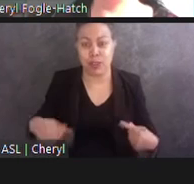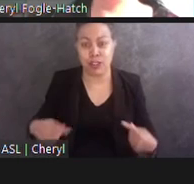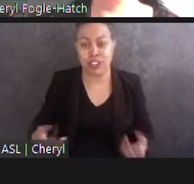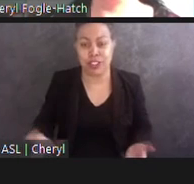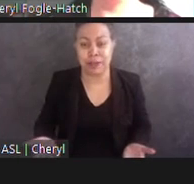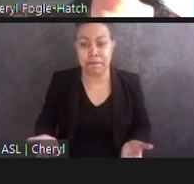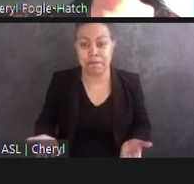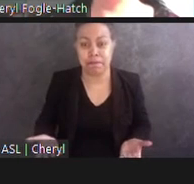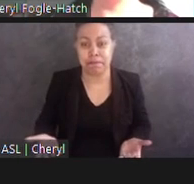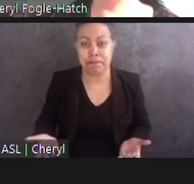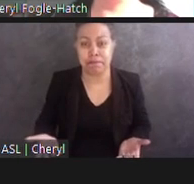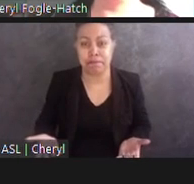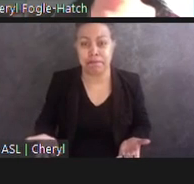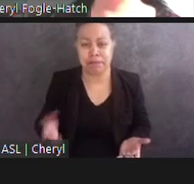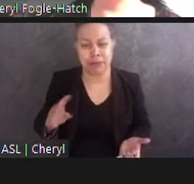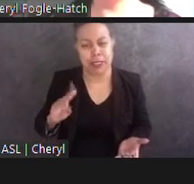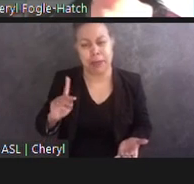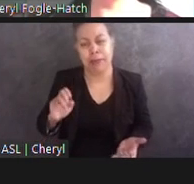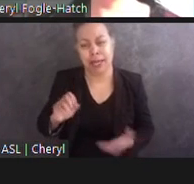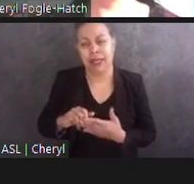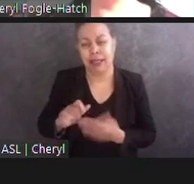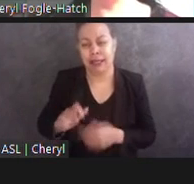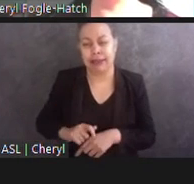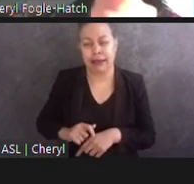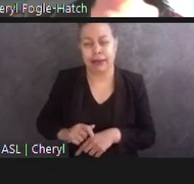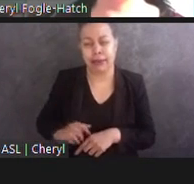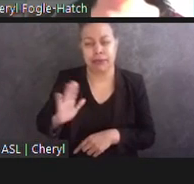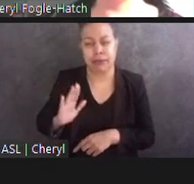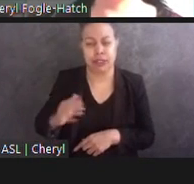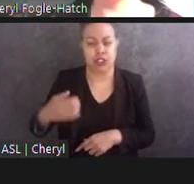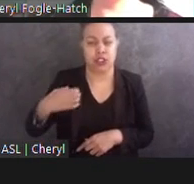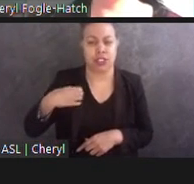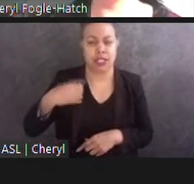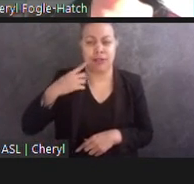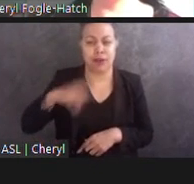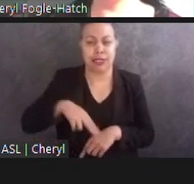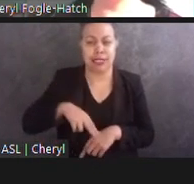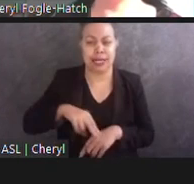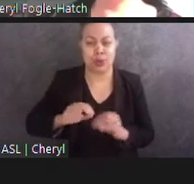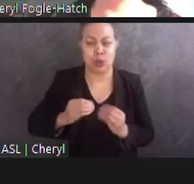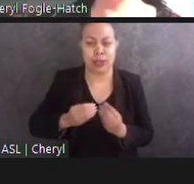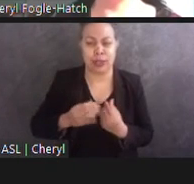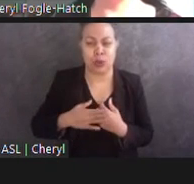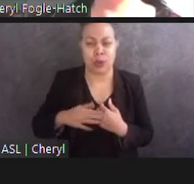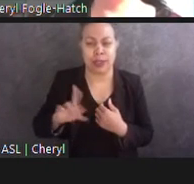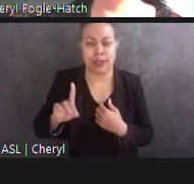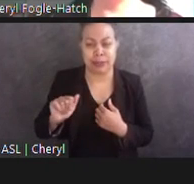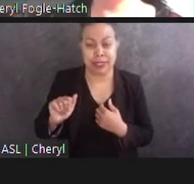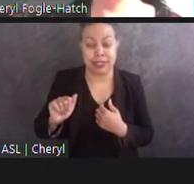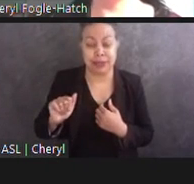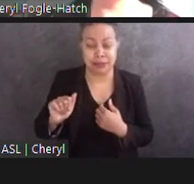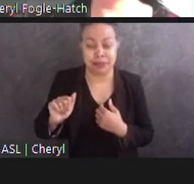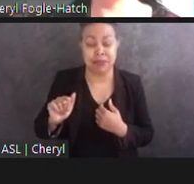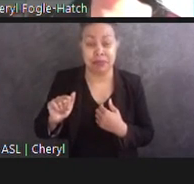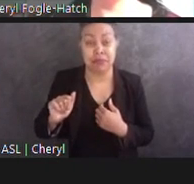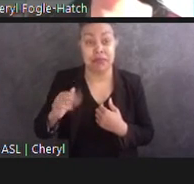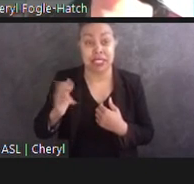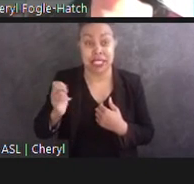Mr. Mike at that time was chairman of the National Organization on Disability and was going to lead that fight for that